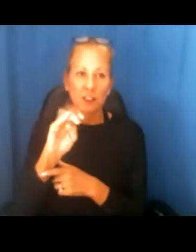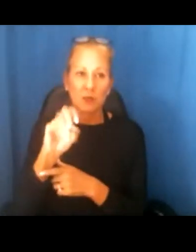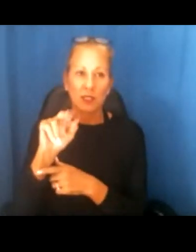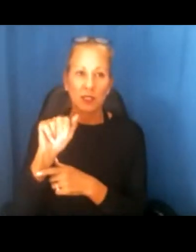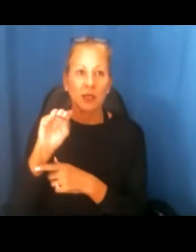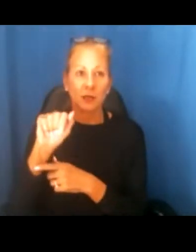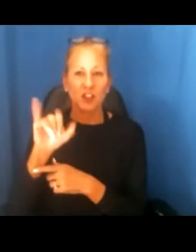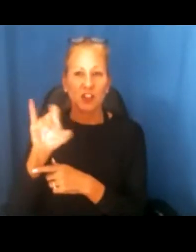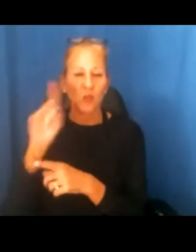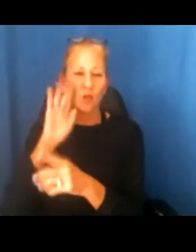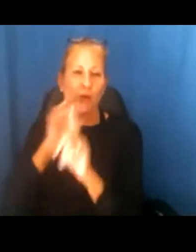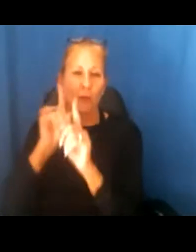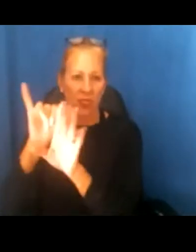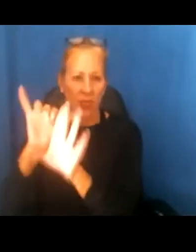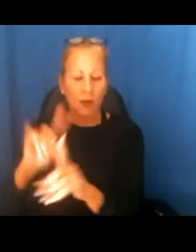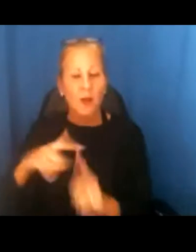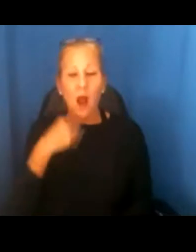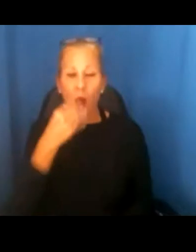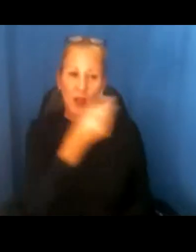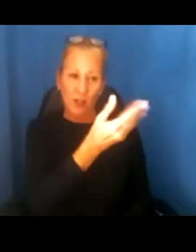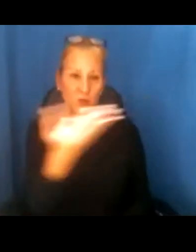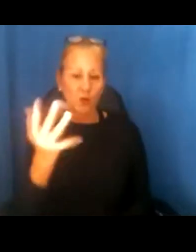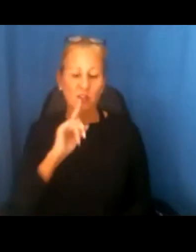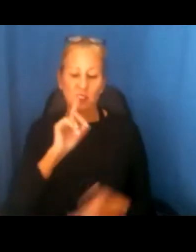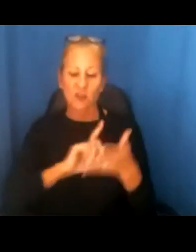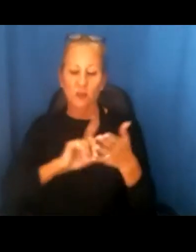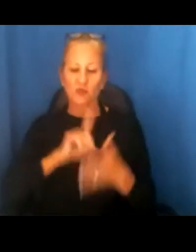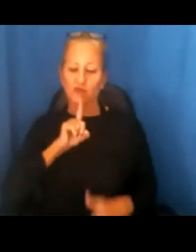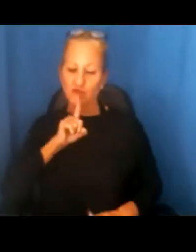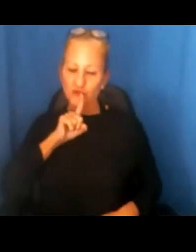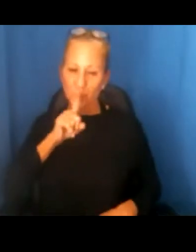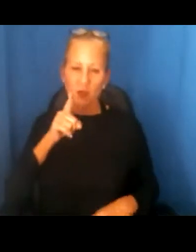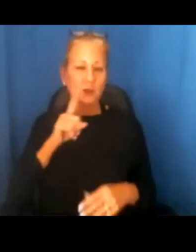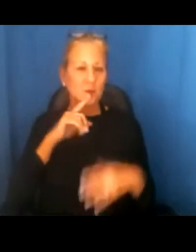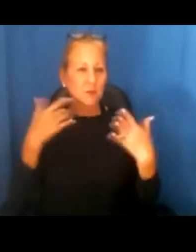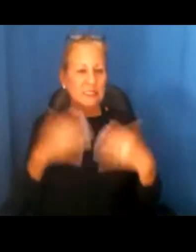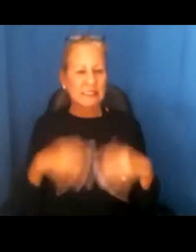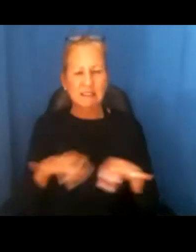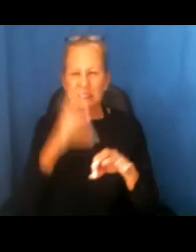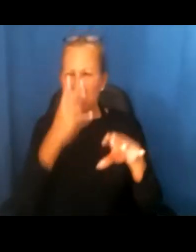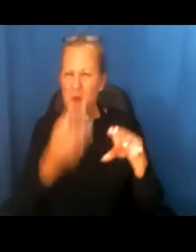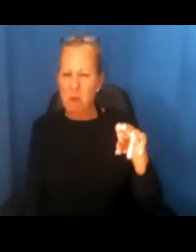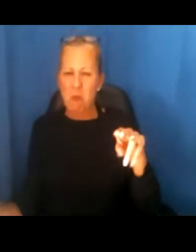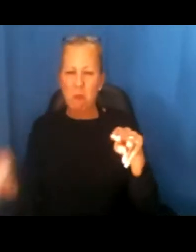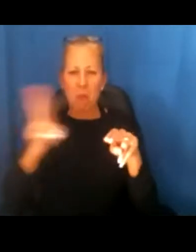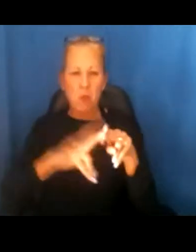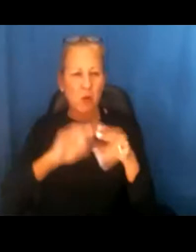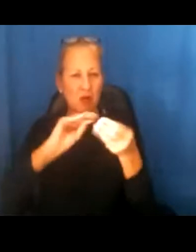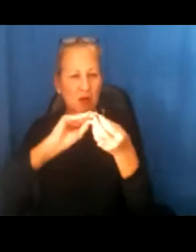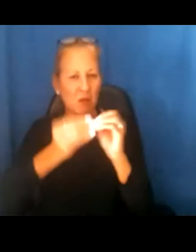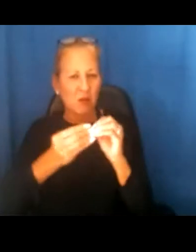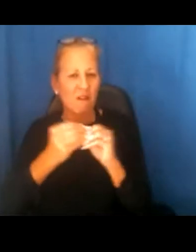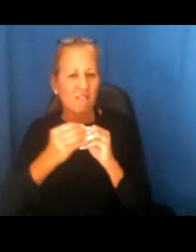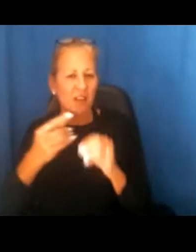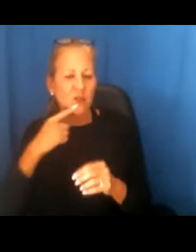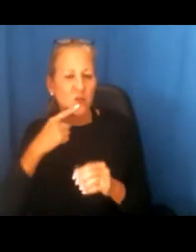that we're seeing is real. There's been a significant uptick in it. And we will fully investigate